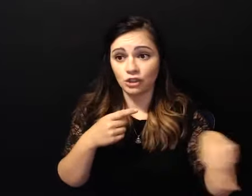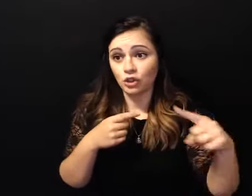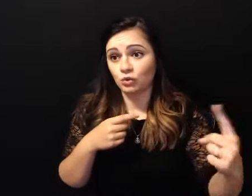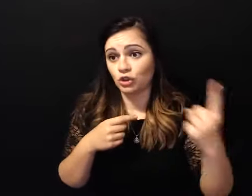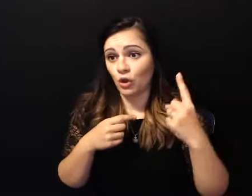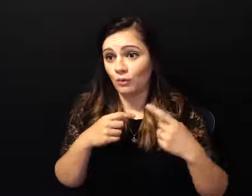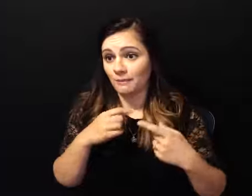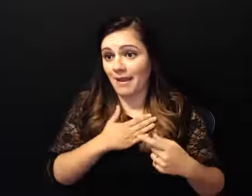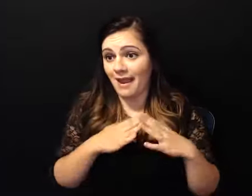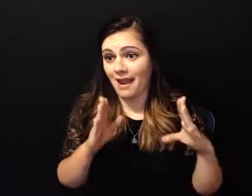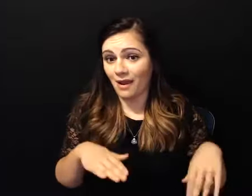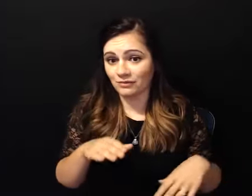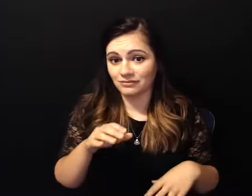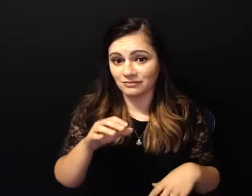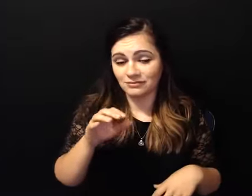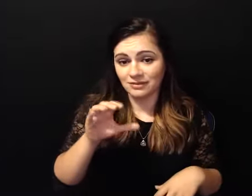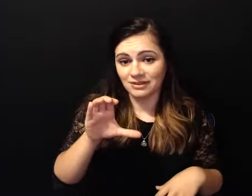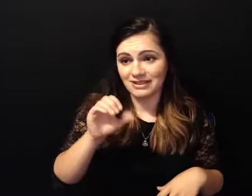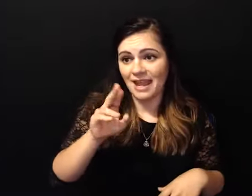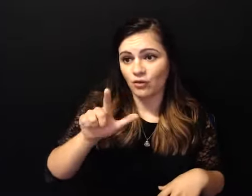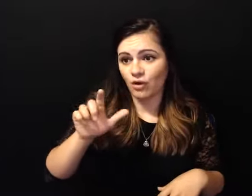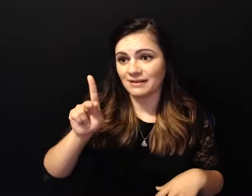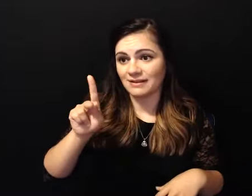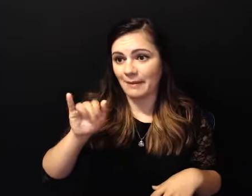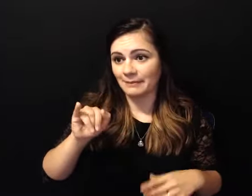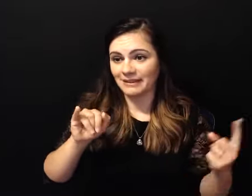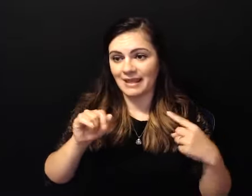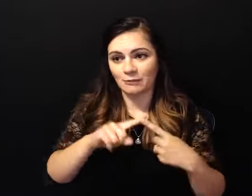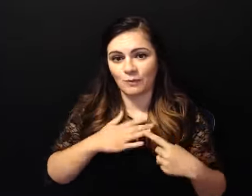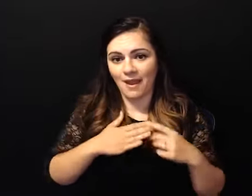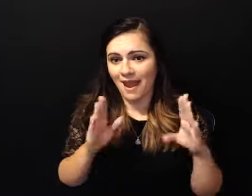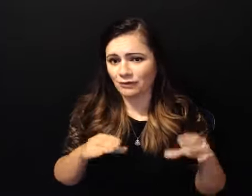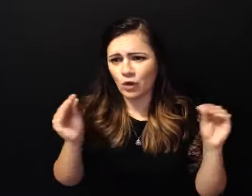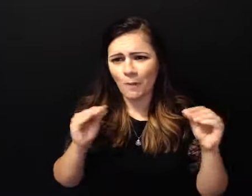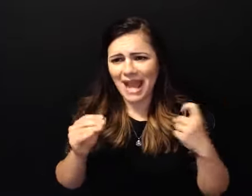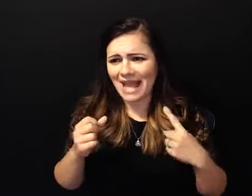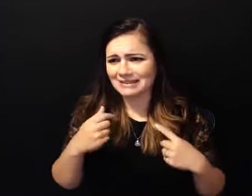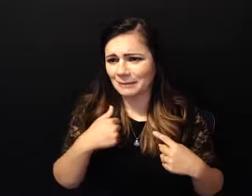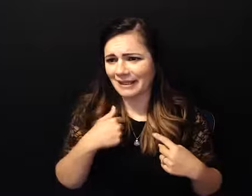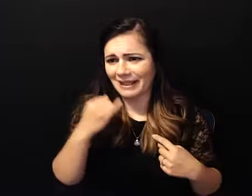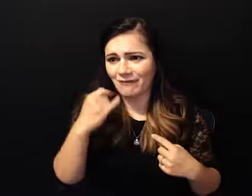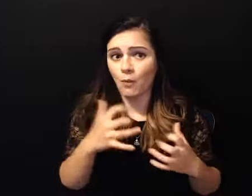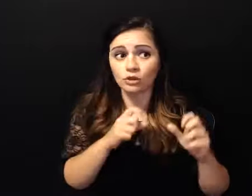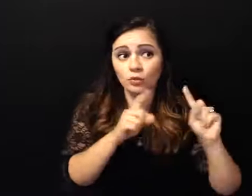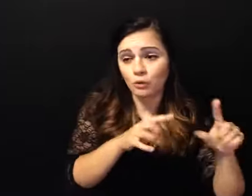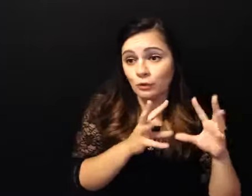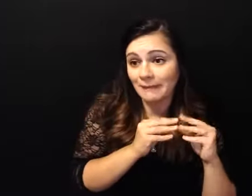door and nobody asked me if i wanted to go to a meeting of alcoholics anonymous nobody said do you feel like maybe you should go to a meeting of